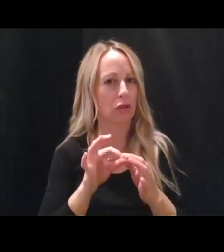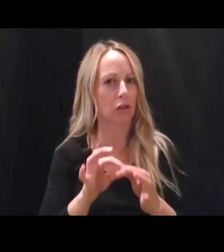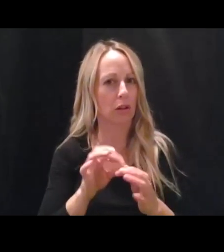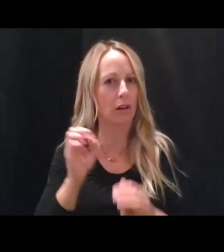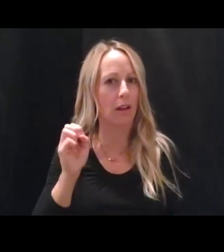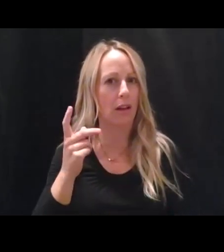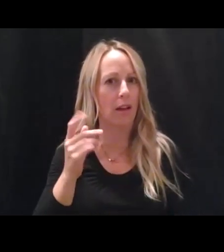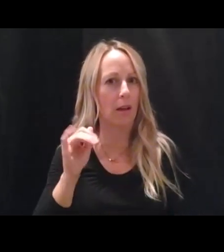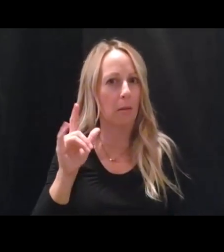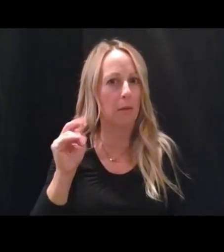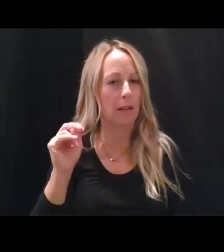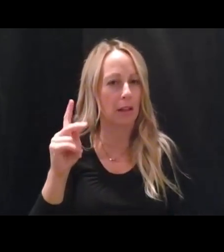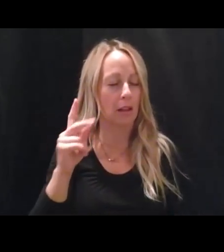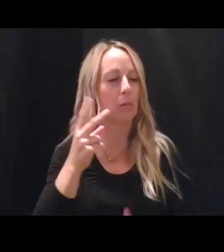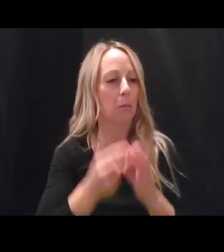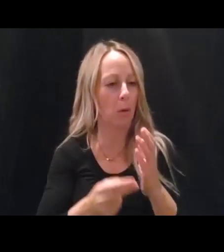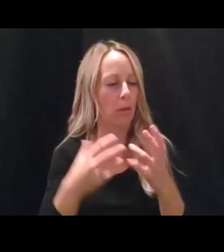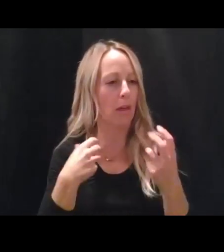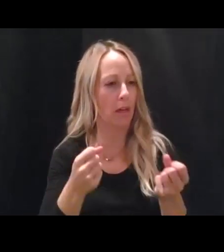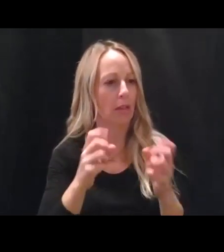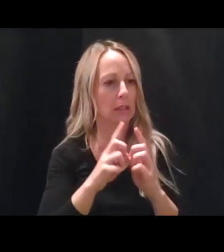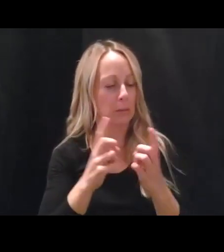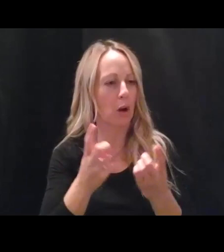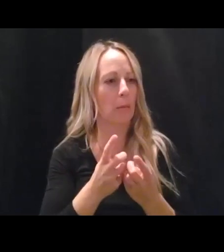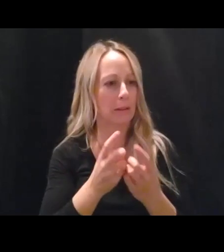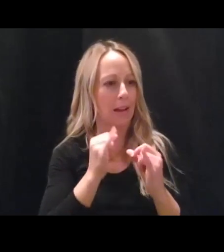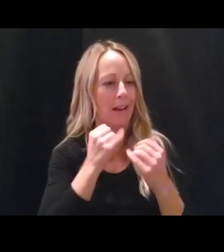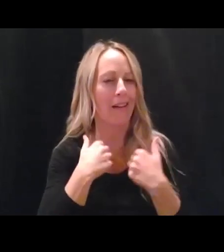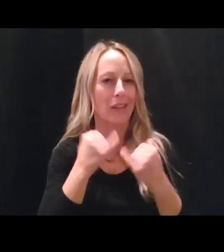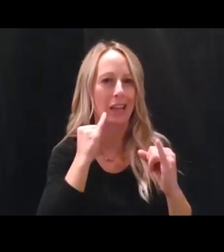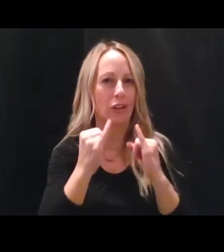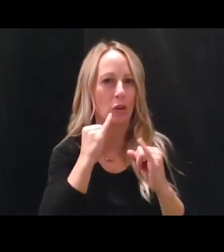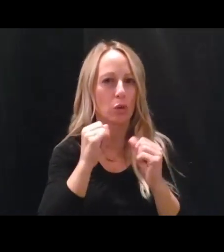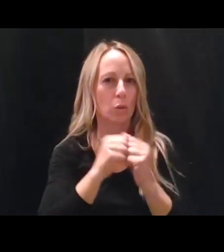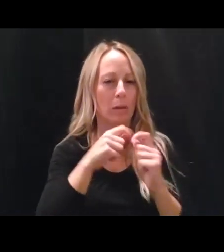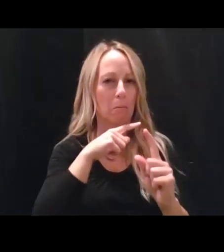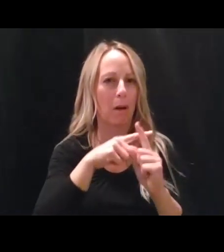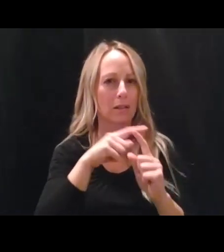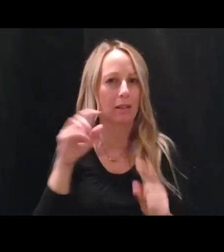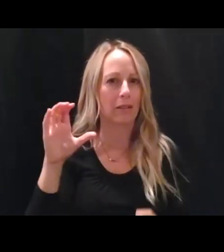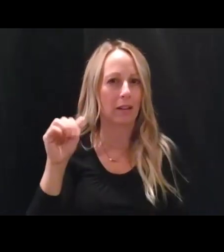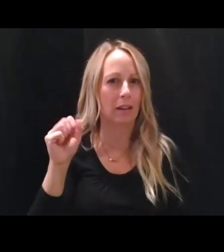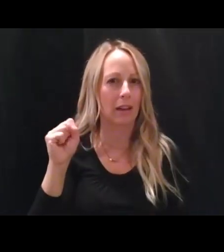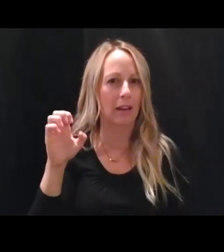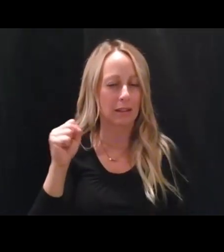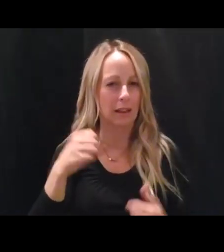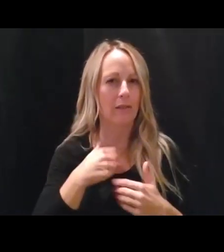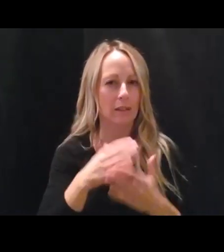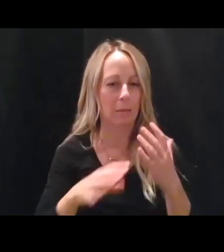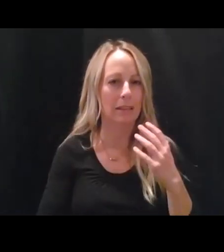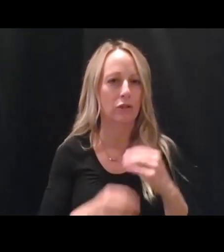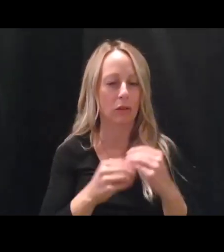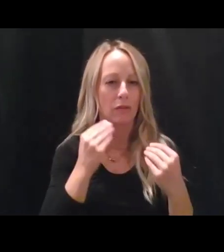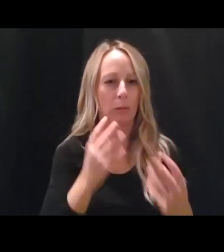So, um, both health departments do the interviews that come with positive cases. And so there's some additional information that is